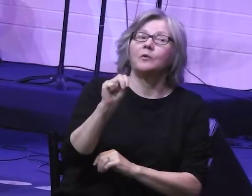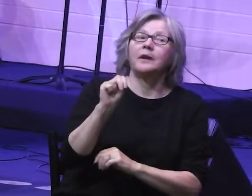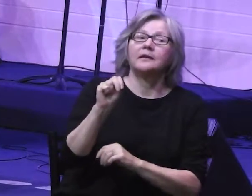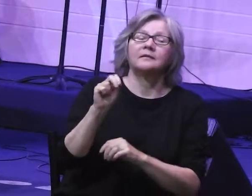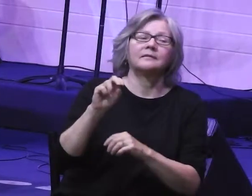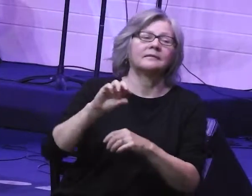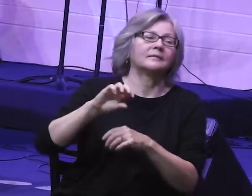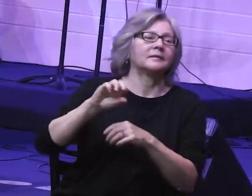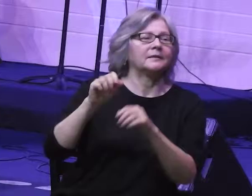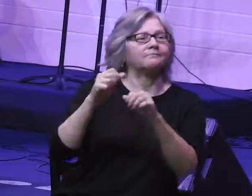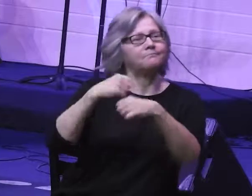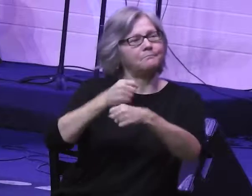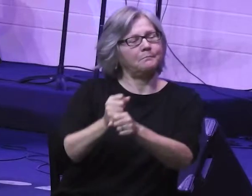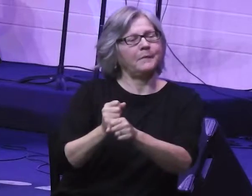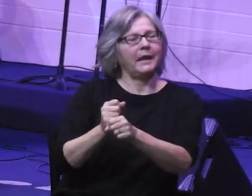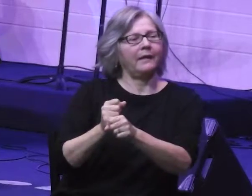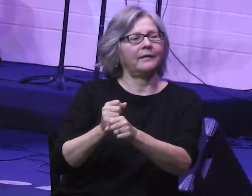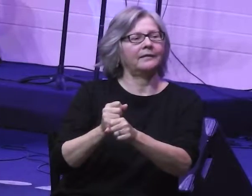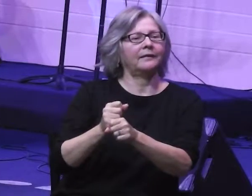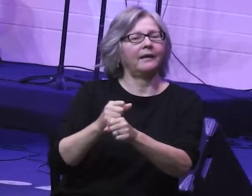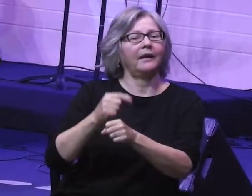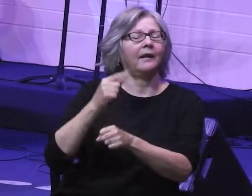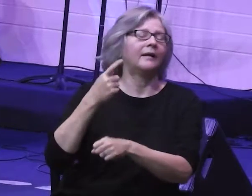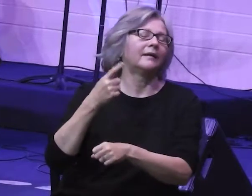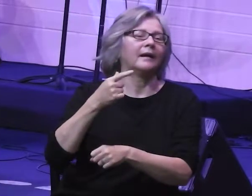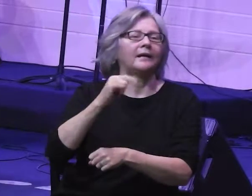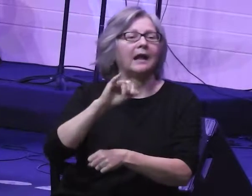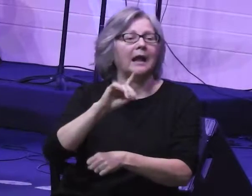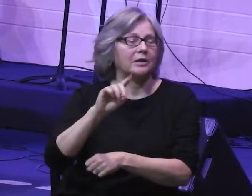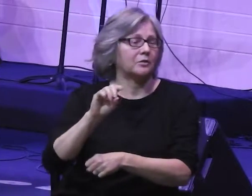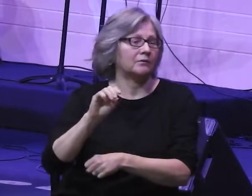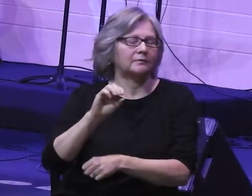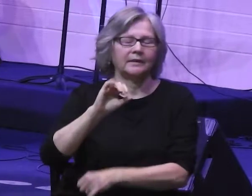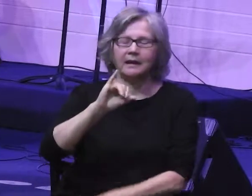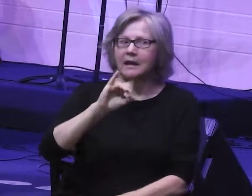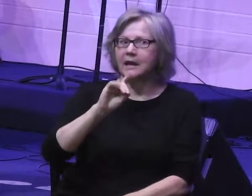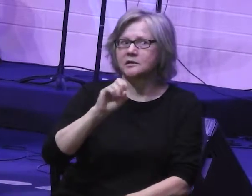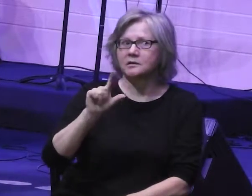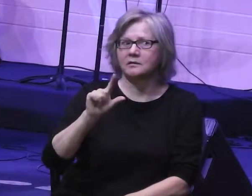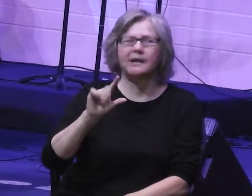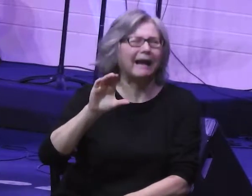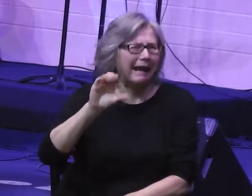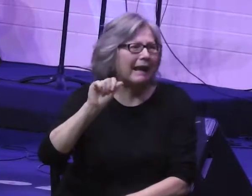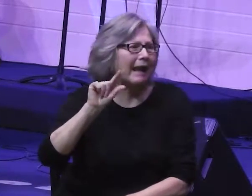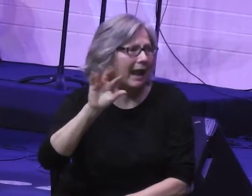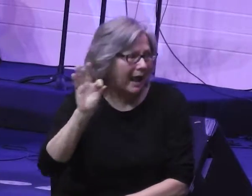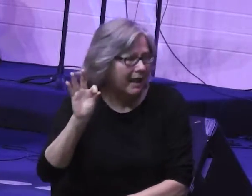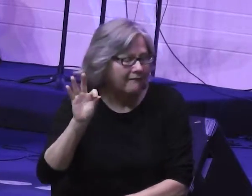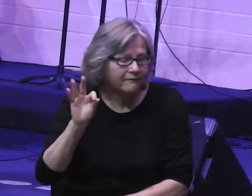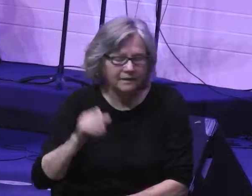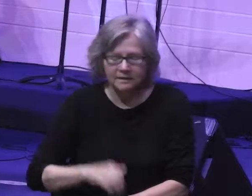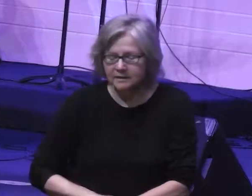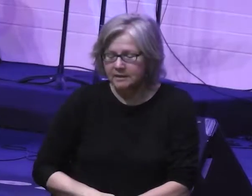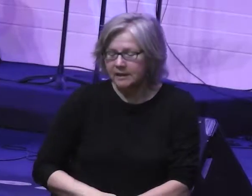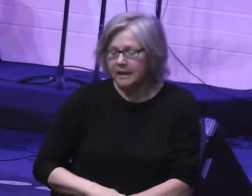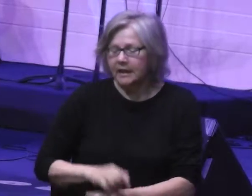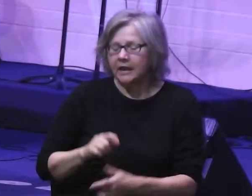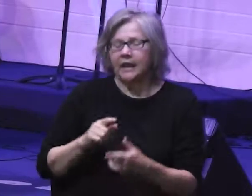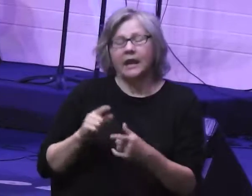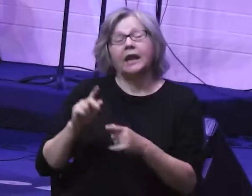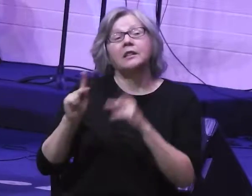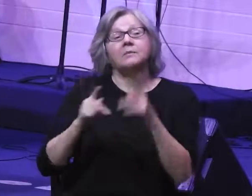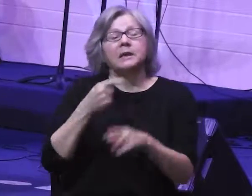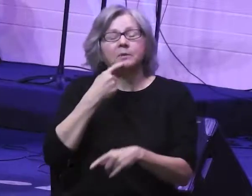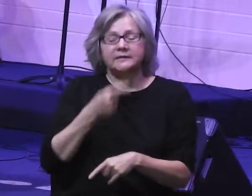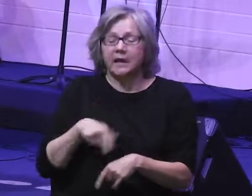cast in the shape of a calf, fashioning it with a tool. Then they said, these are your gods, Israel, who